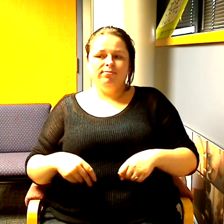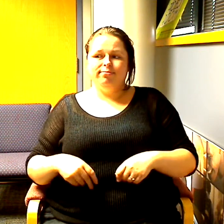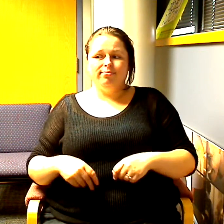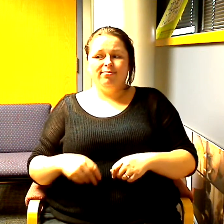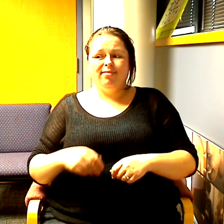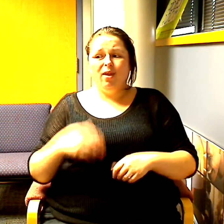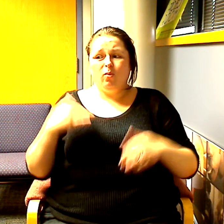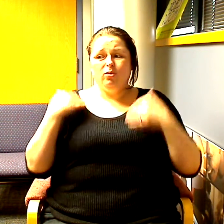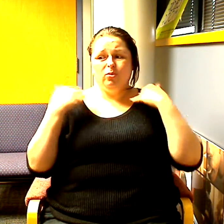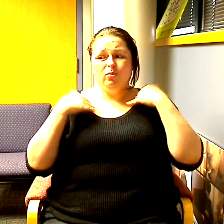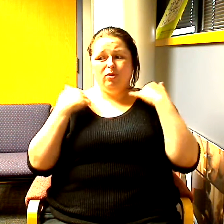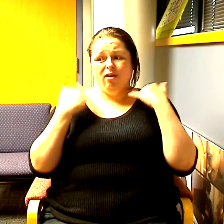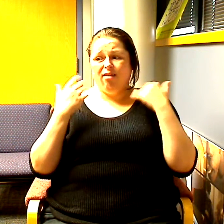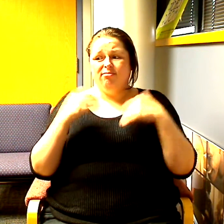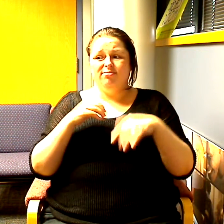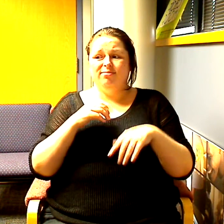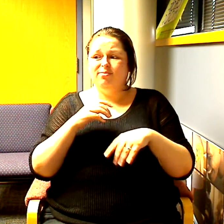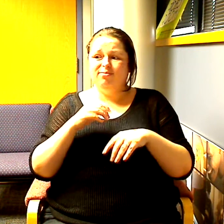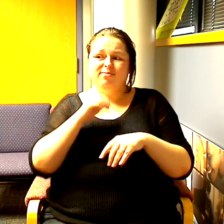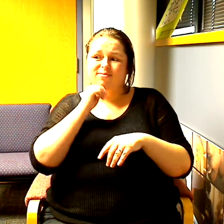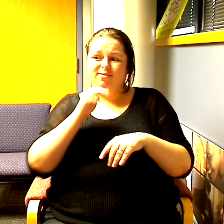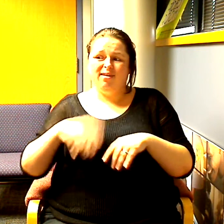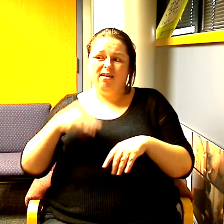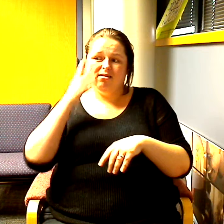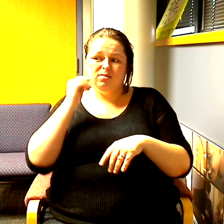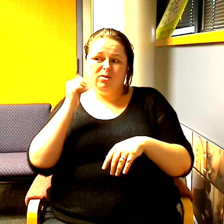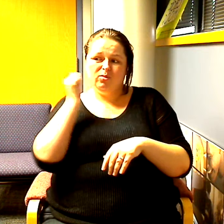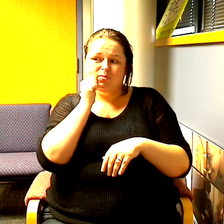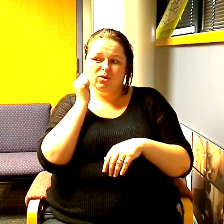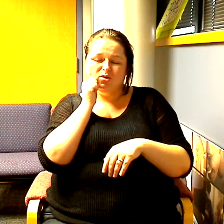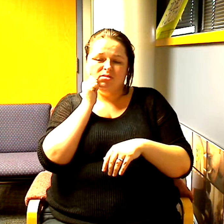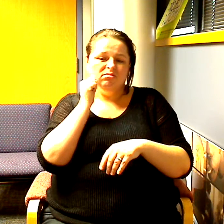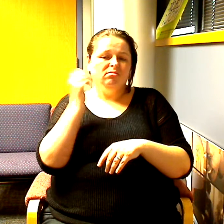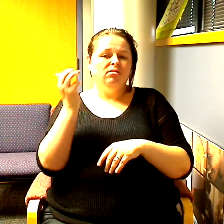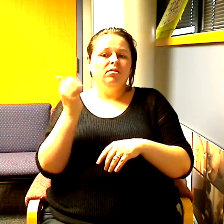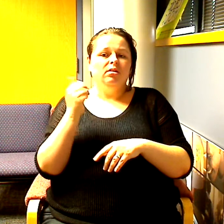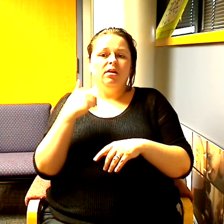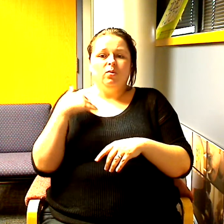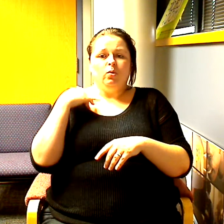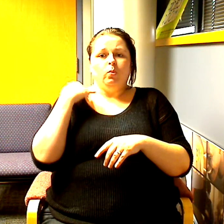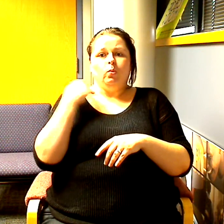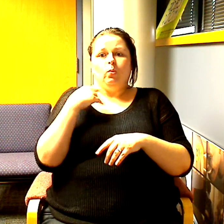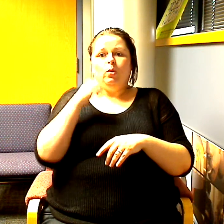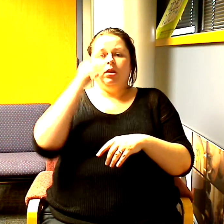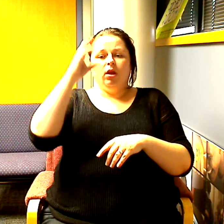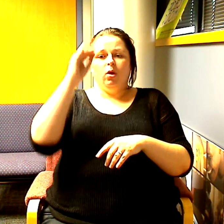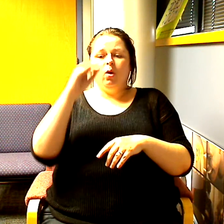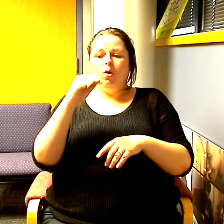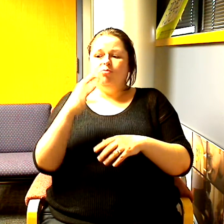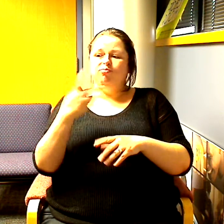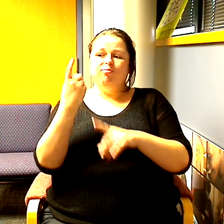yet I know we're getting personal but uh you know I was a young girl this is what I looked like with my grandma just a few months earlier